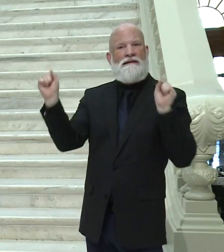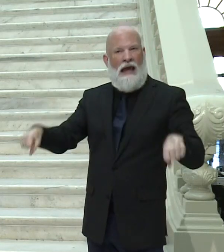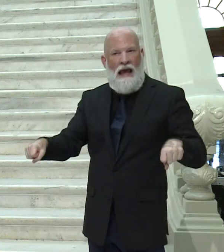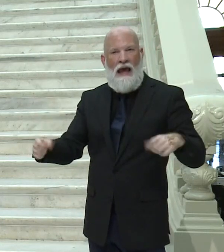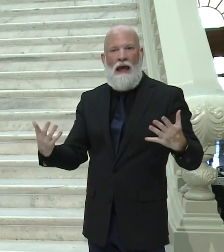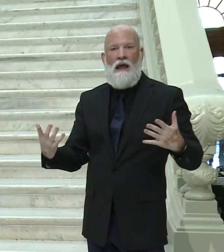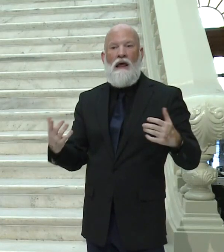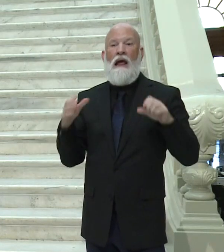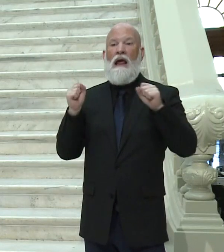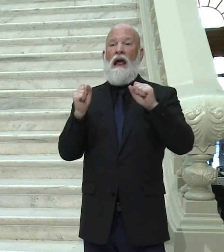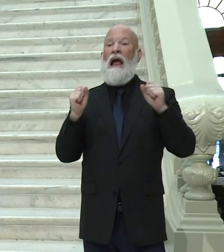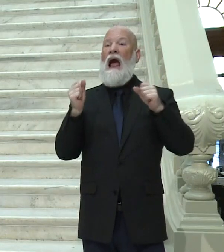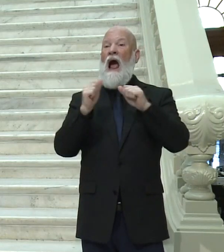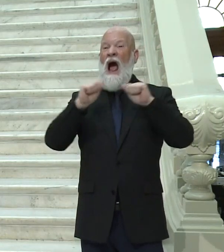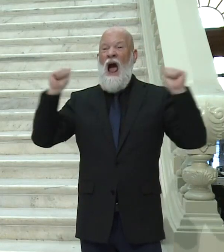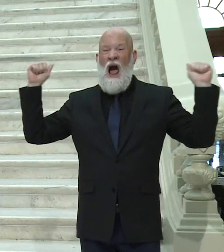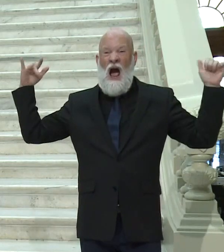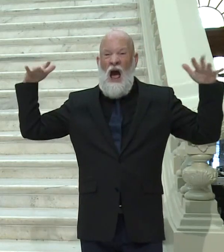spread the virus.